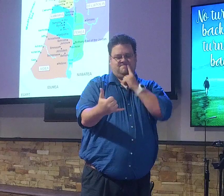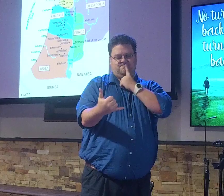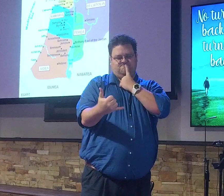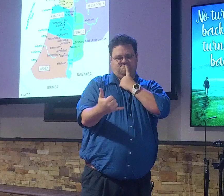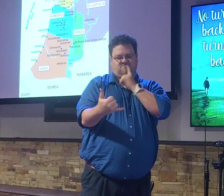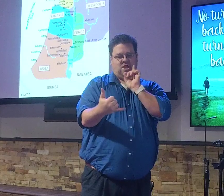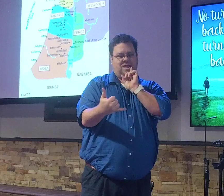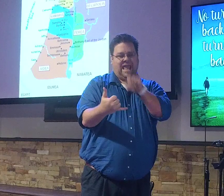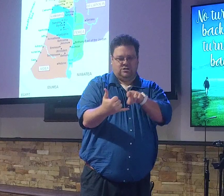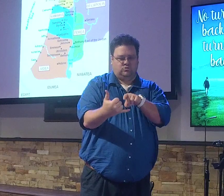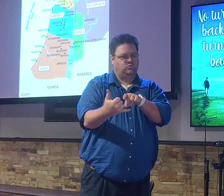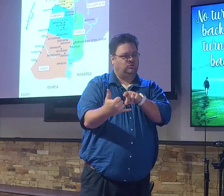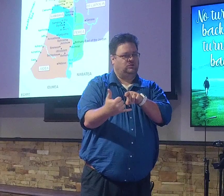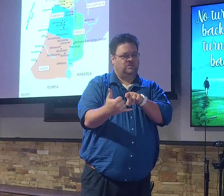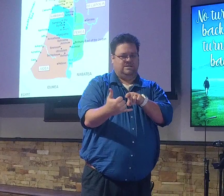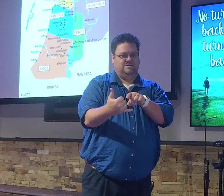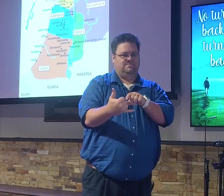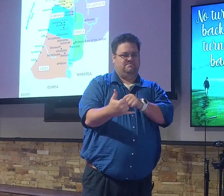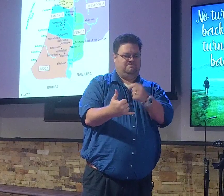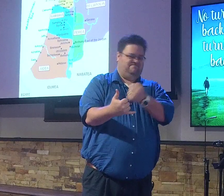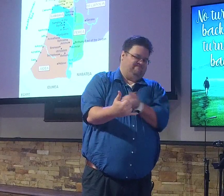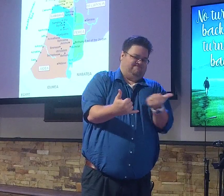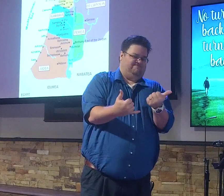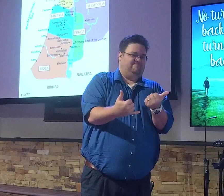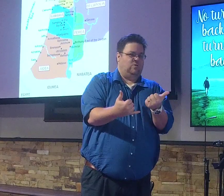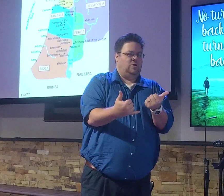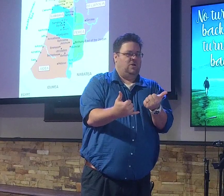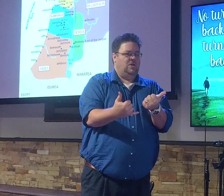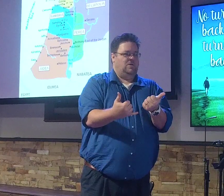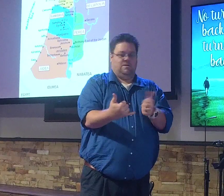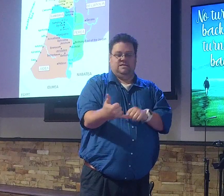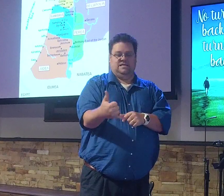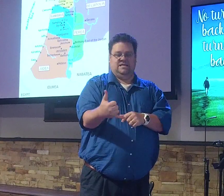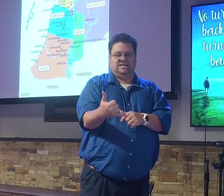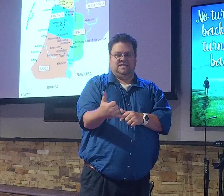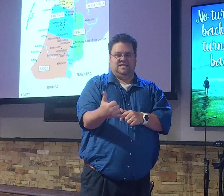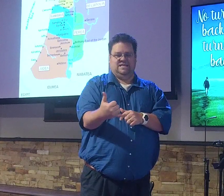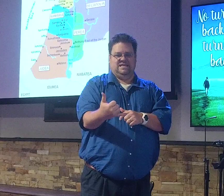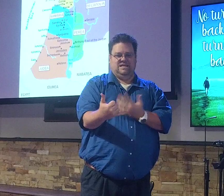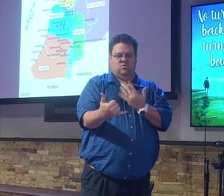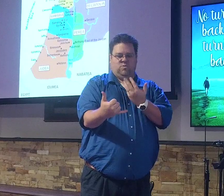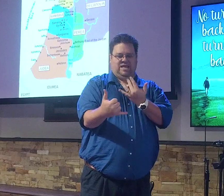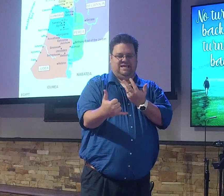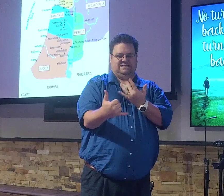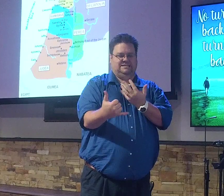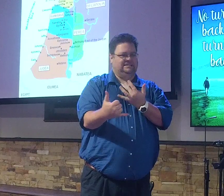answer, reject, or you may not hit either. You may just hit kind of like silence so that it quits ringing.